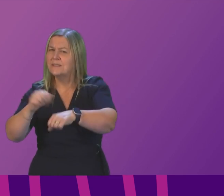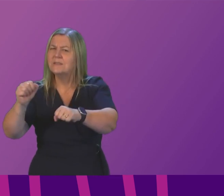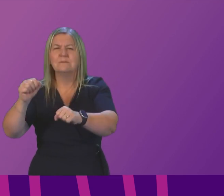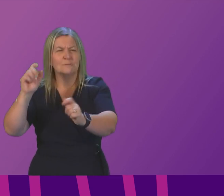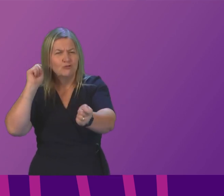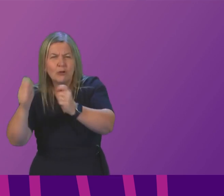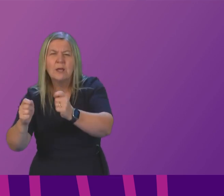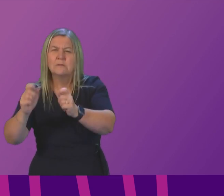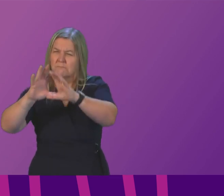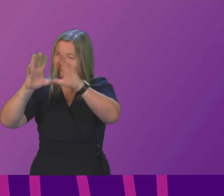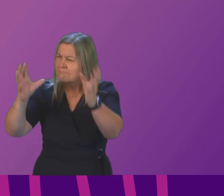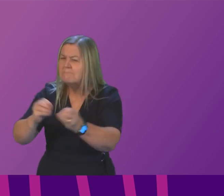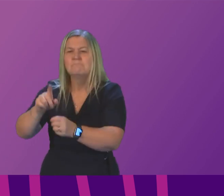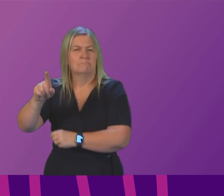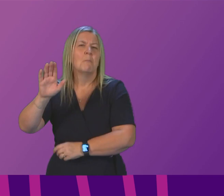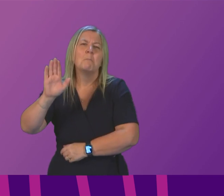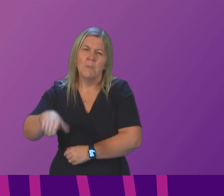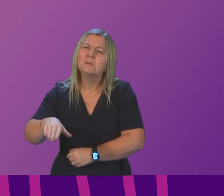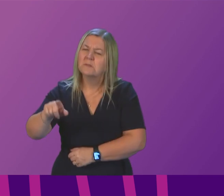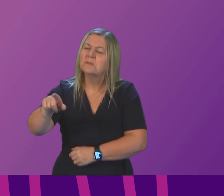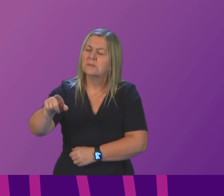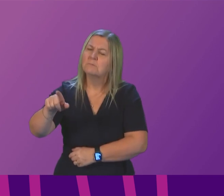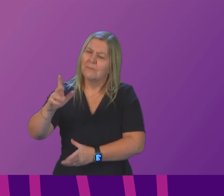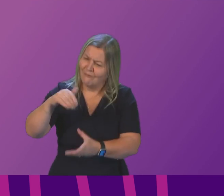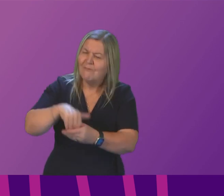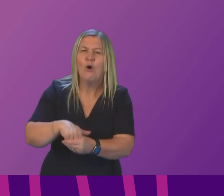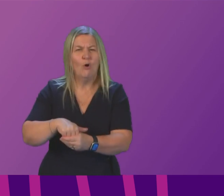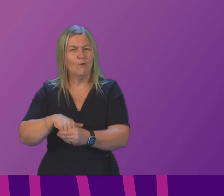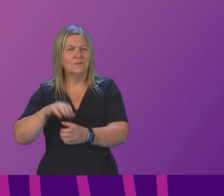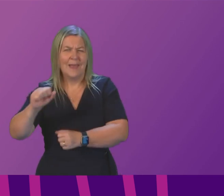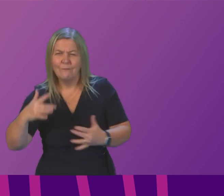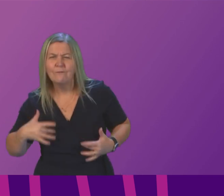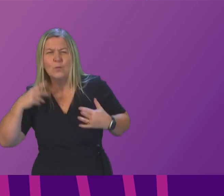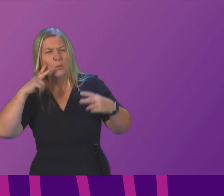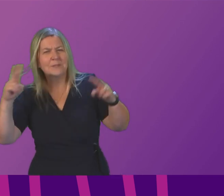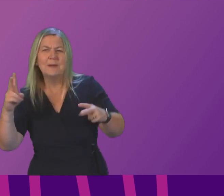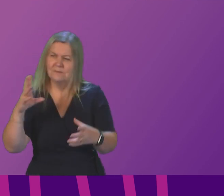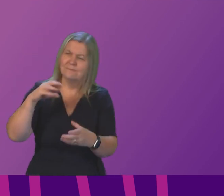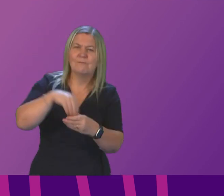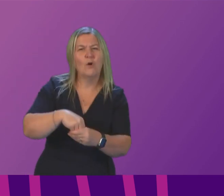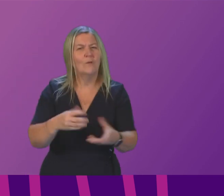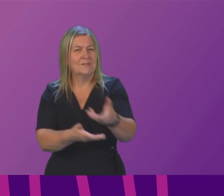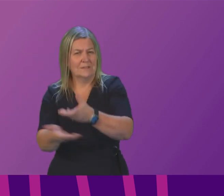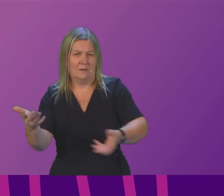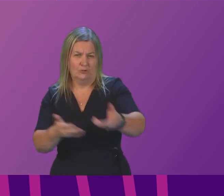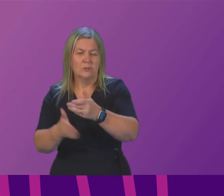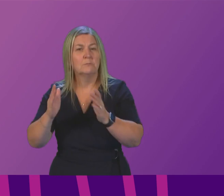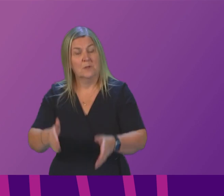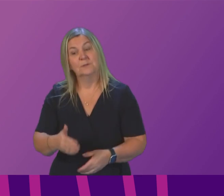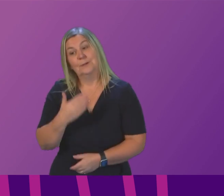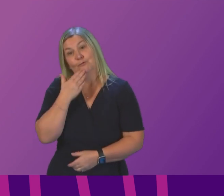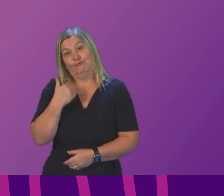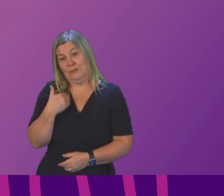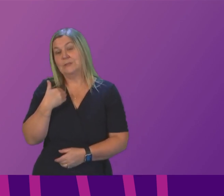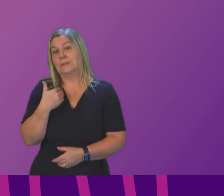that they must be more involved in the solutions to climate change so I have been really delighted to work over recent times with UN